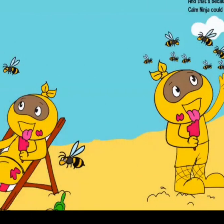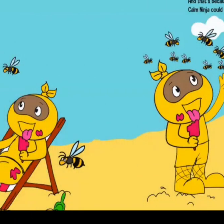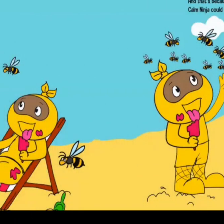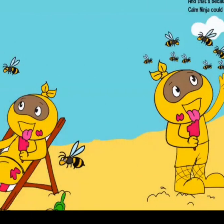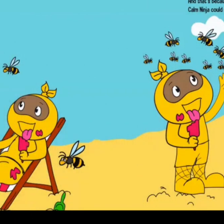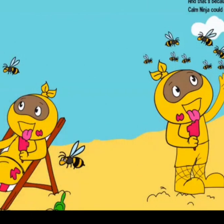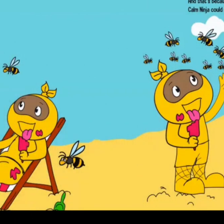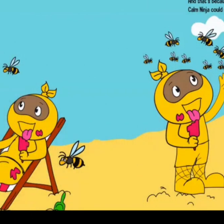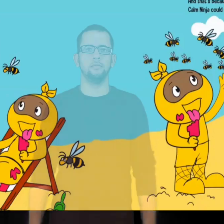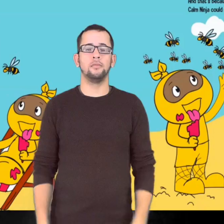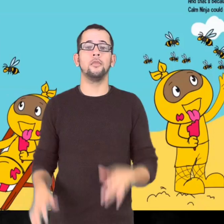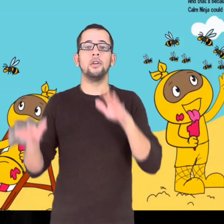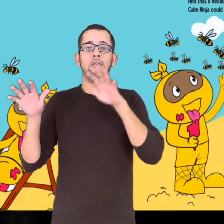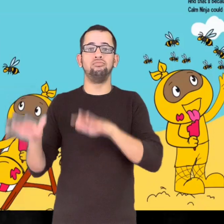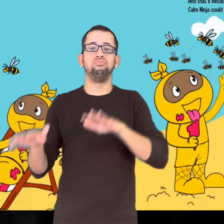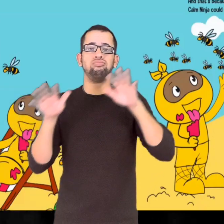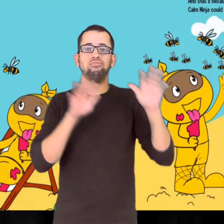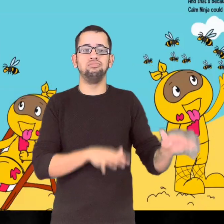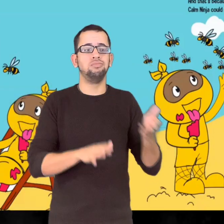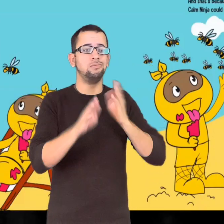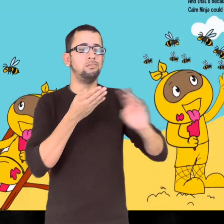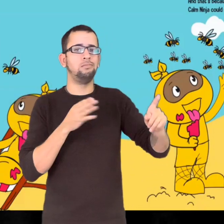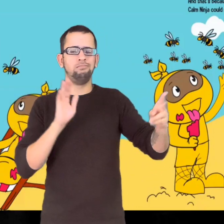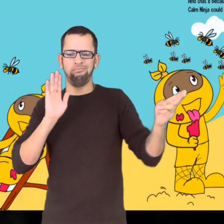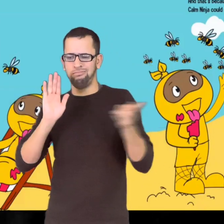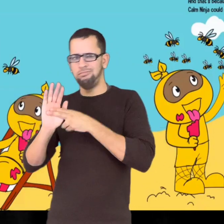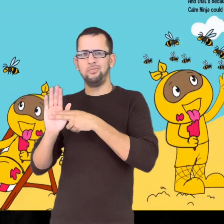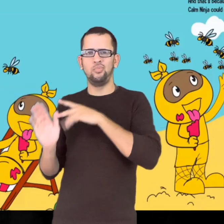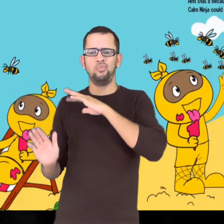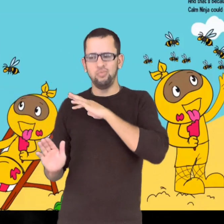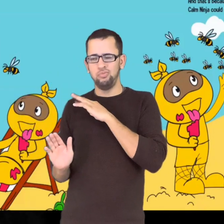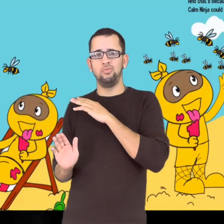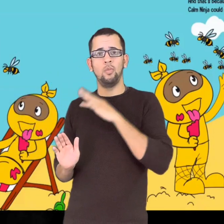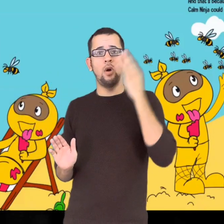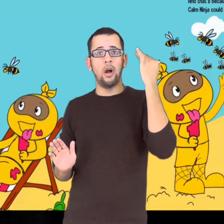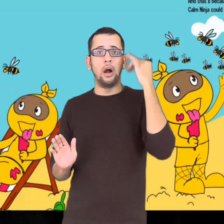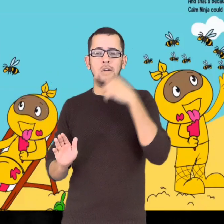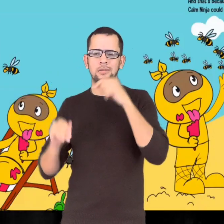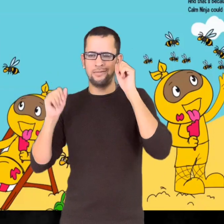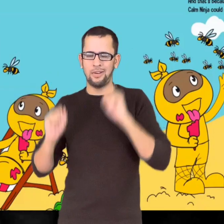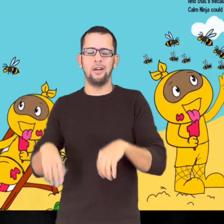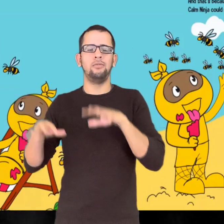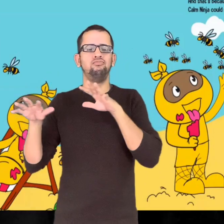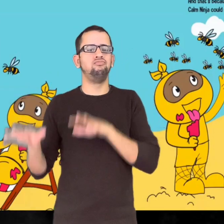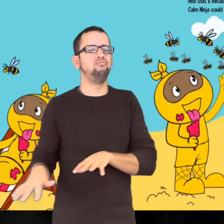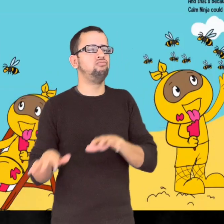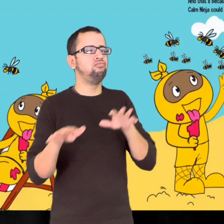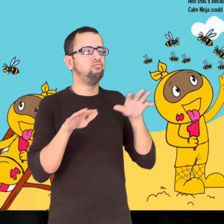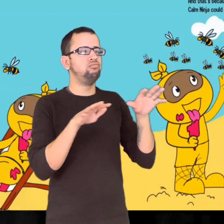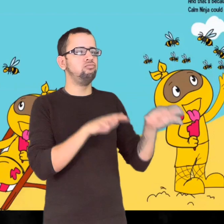Calm Ninja earned the nickname Coolio because he was as cool as a cucumber.